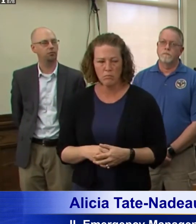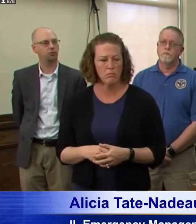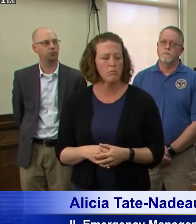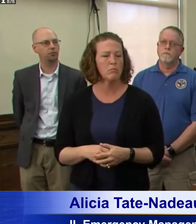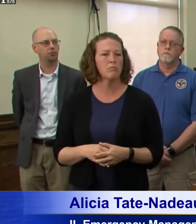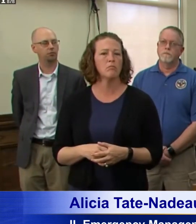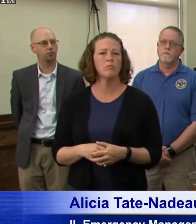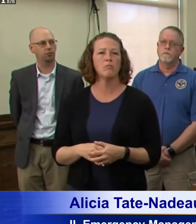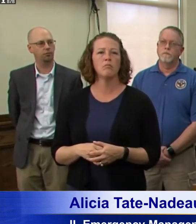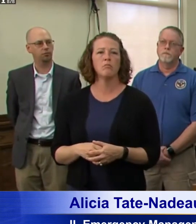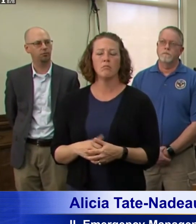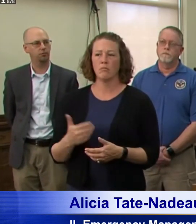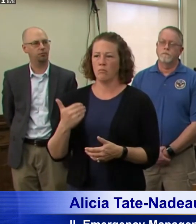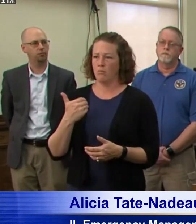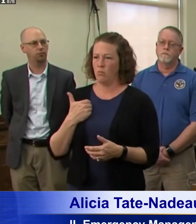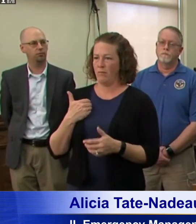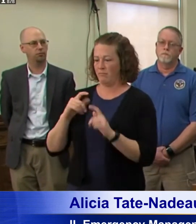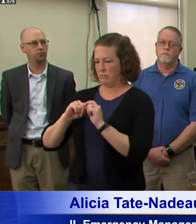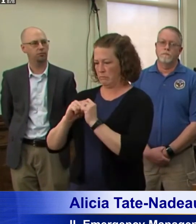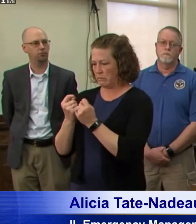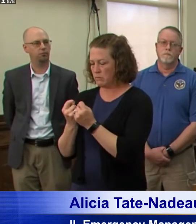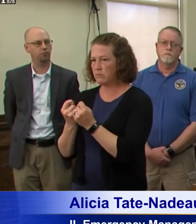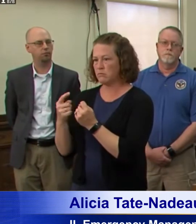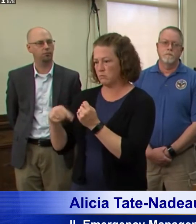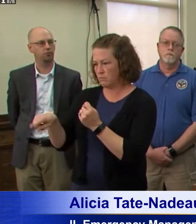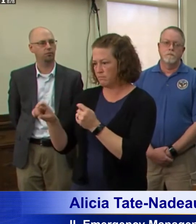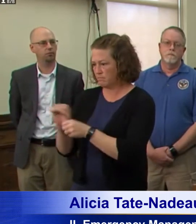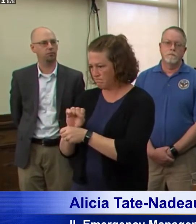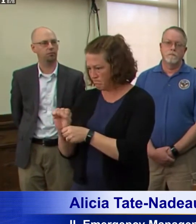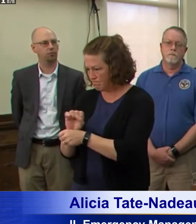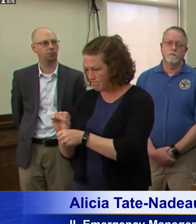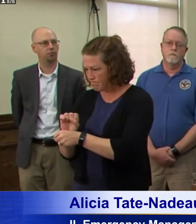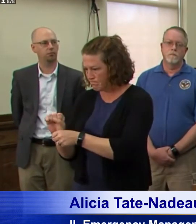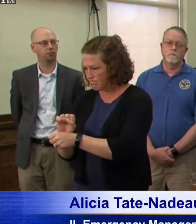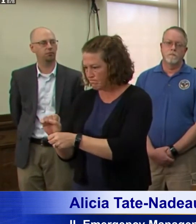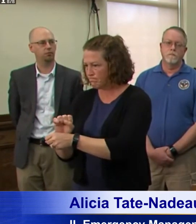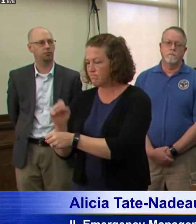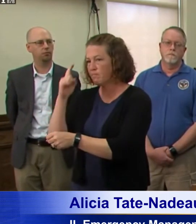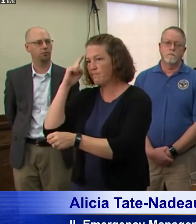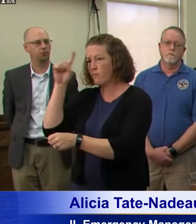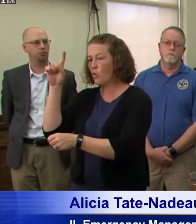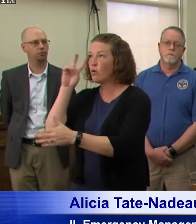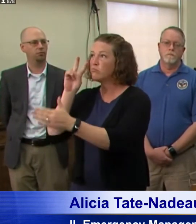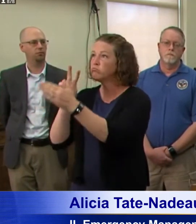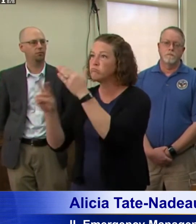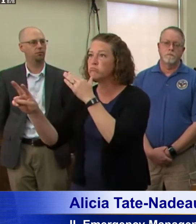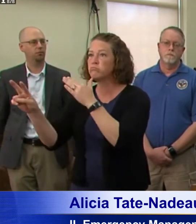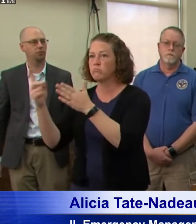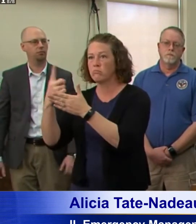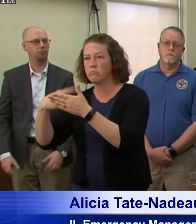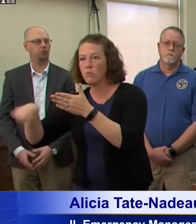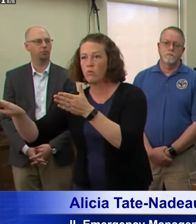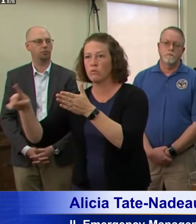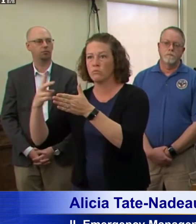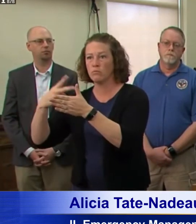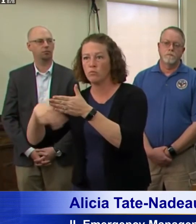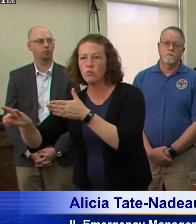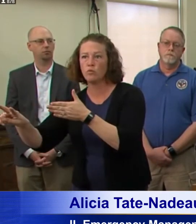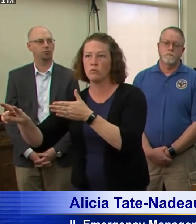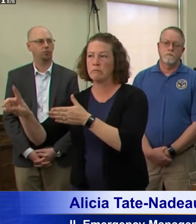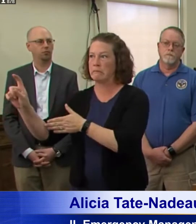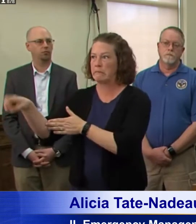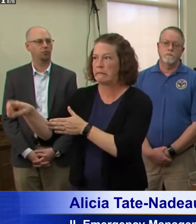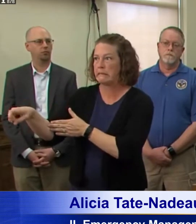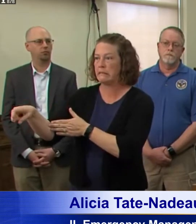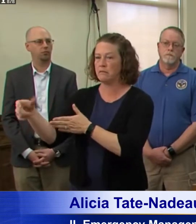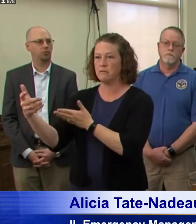experts that are building response plans for days and weeks ahead as we explore the novel